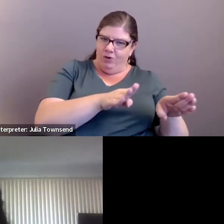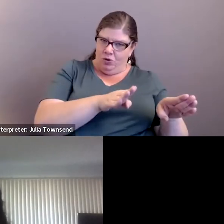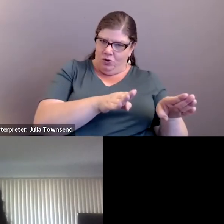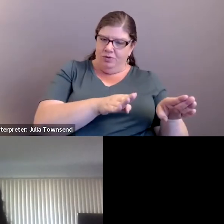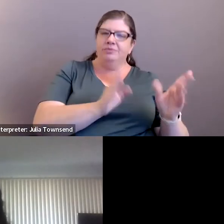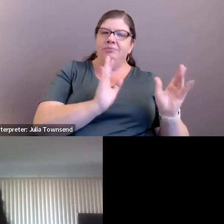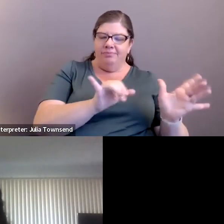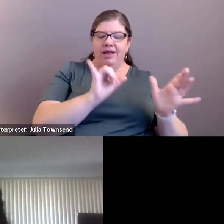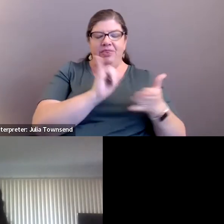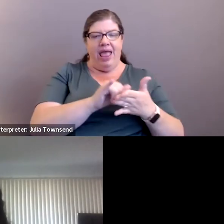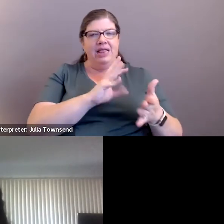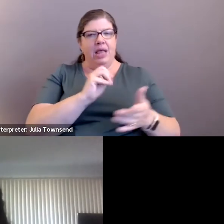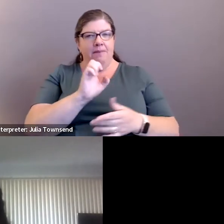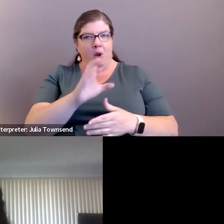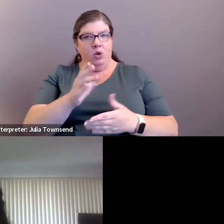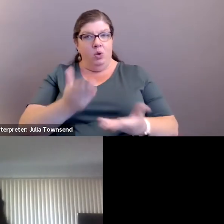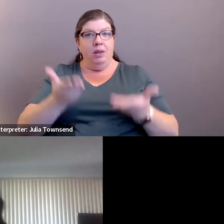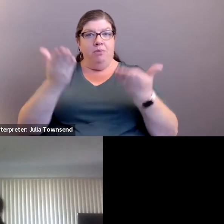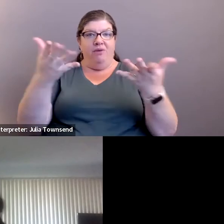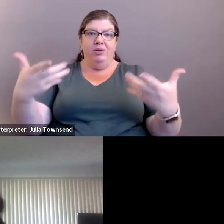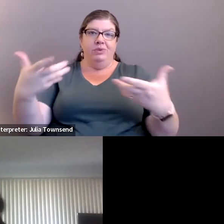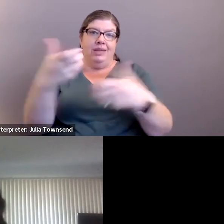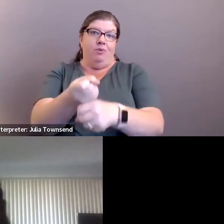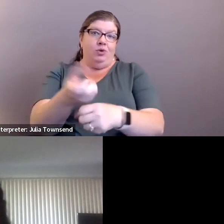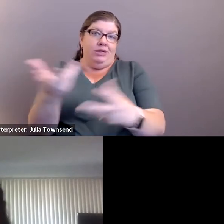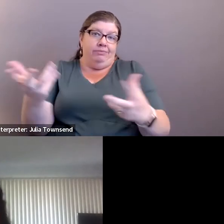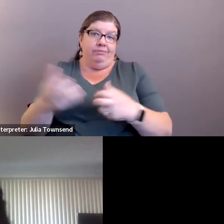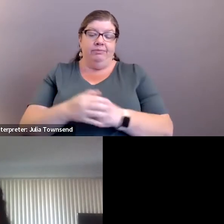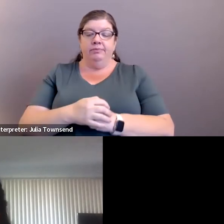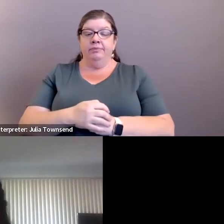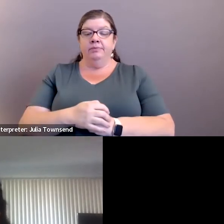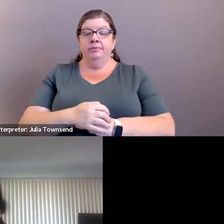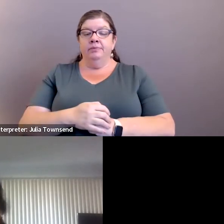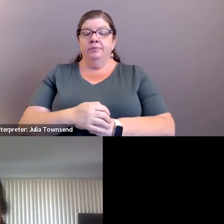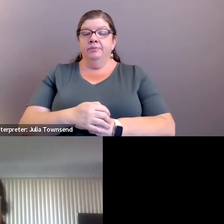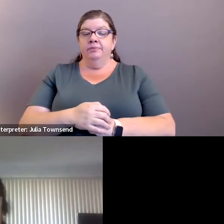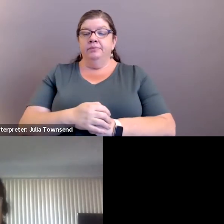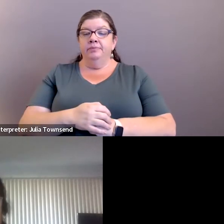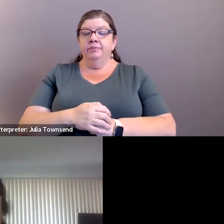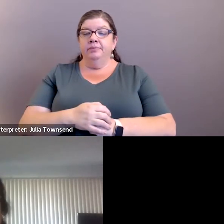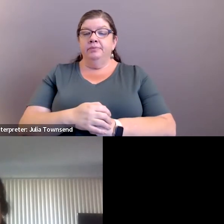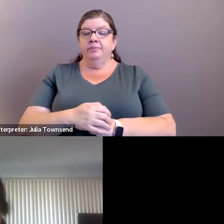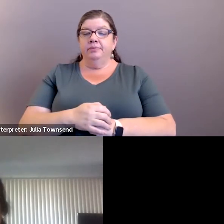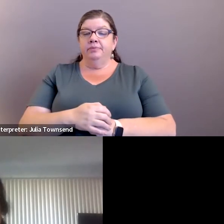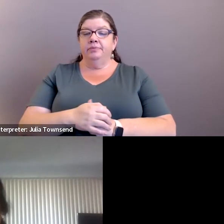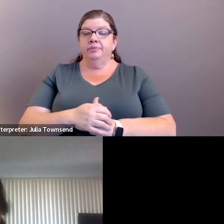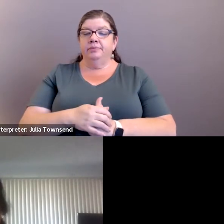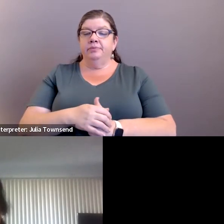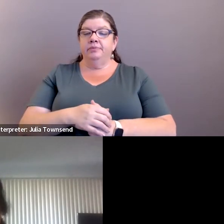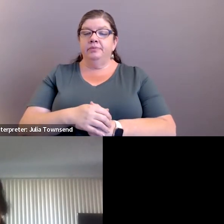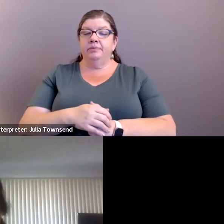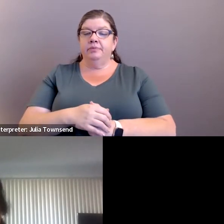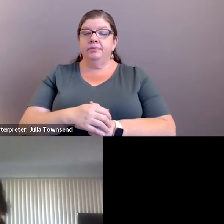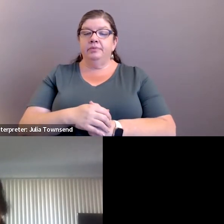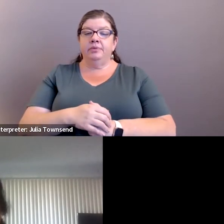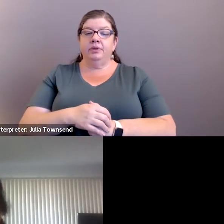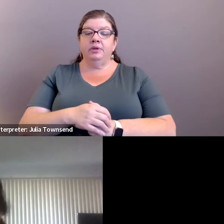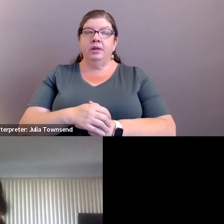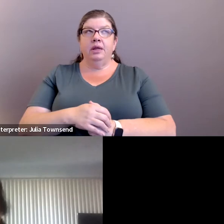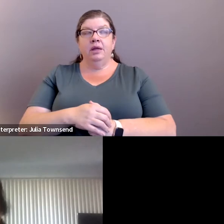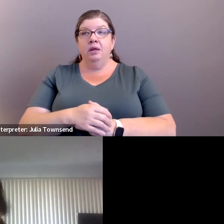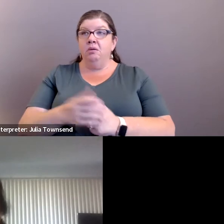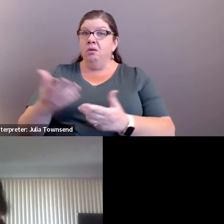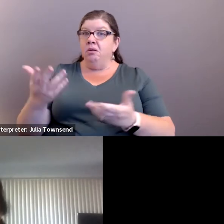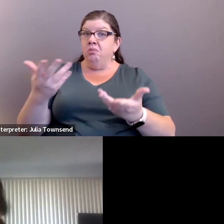And that is the MOU that is before you in summary. Thank you. So, board members' comments, questions.